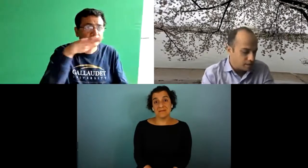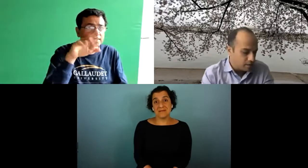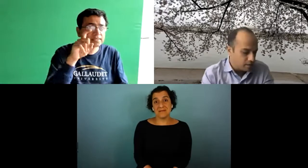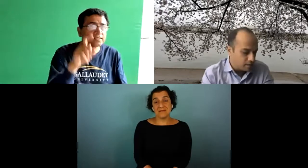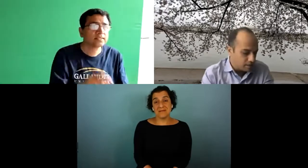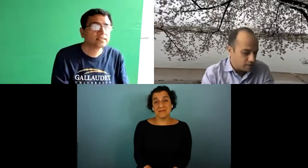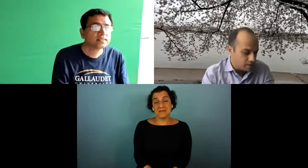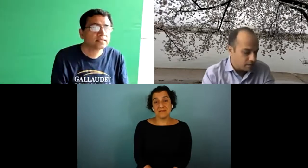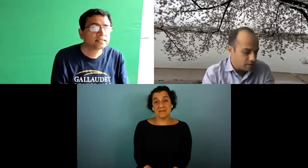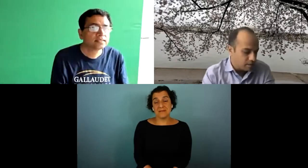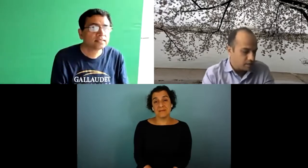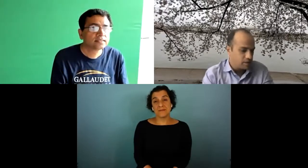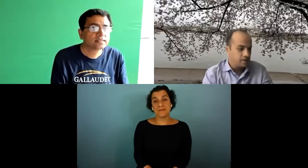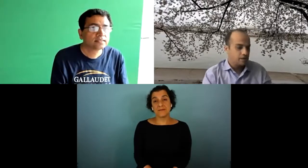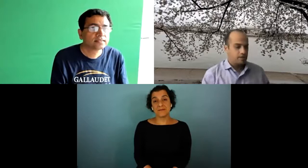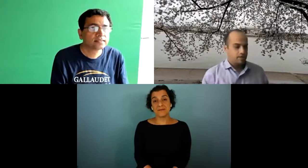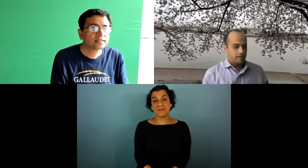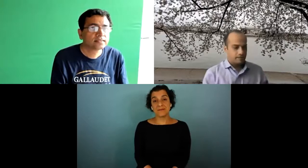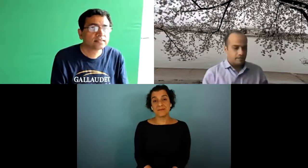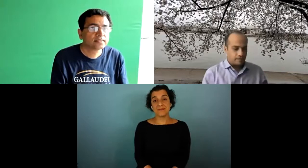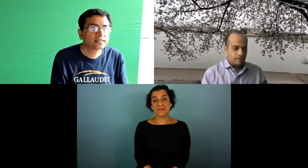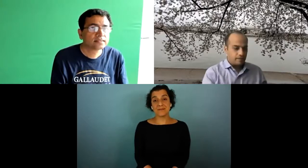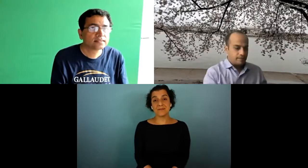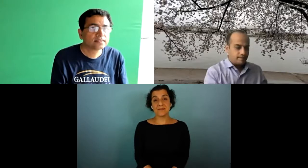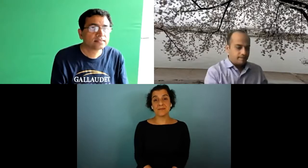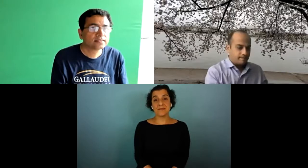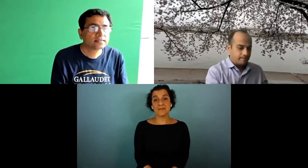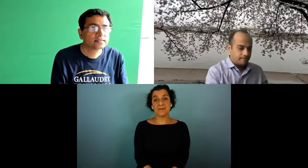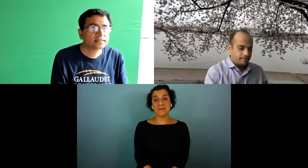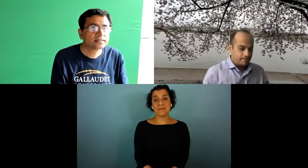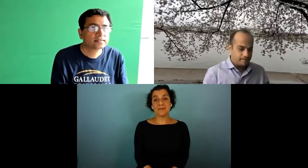and so that would be signed in 3d space you're thinking of julie